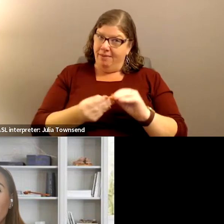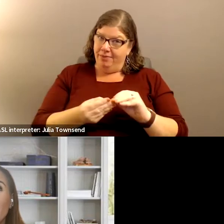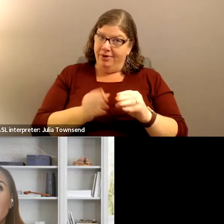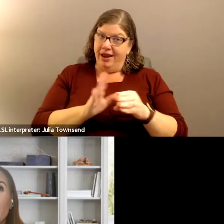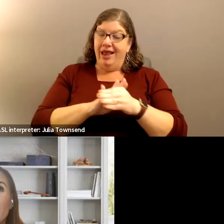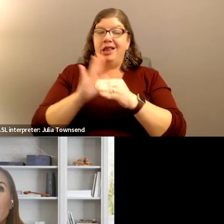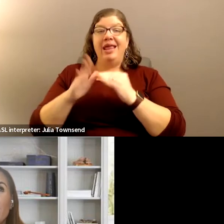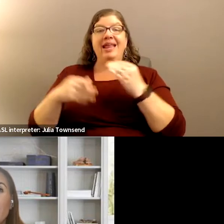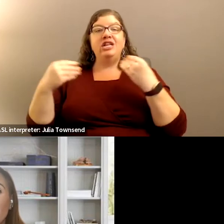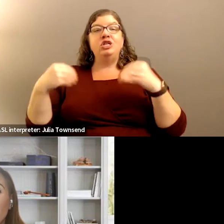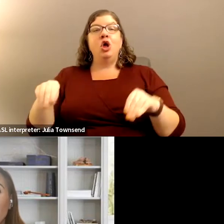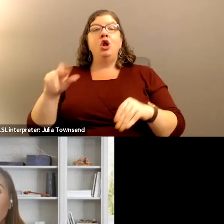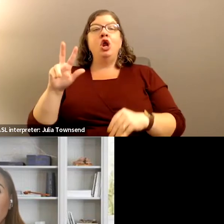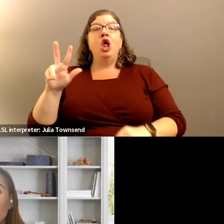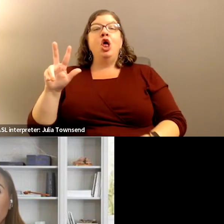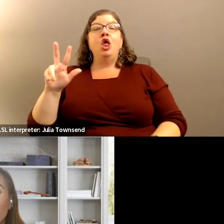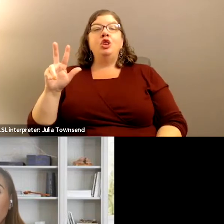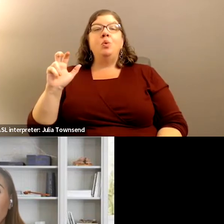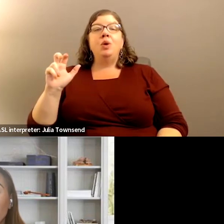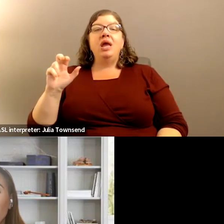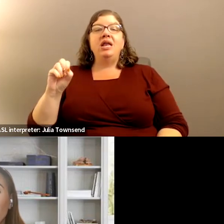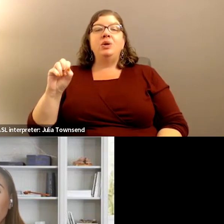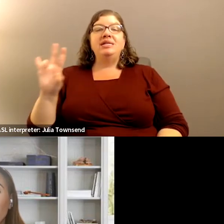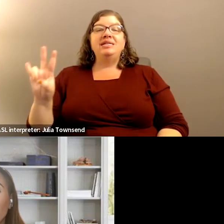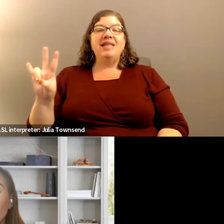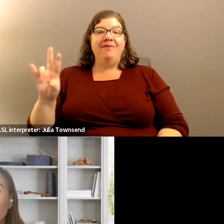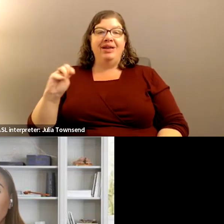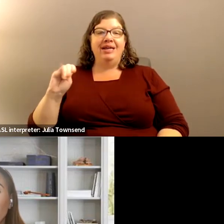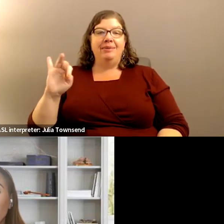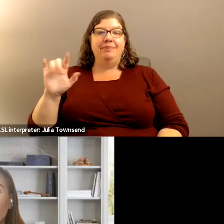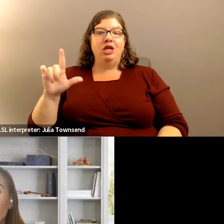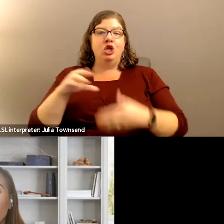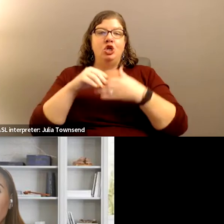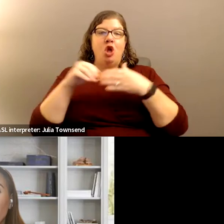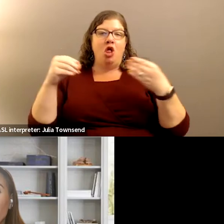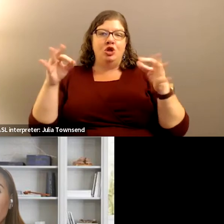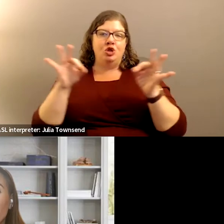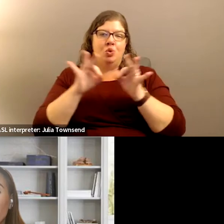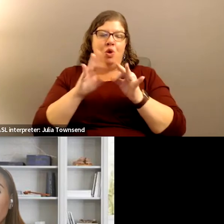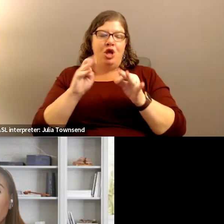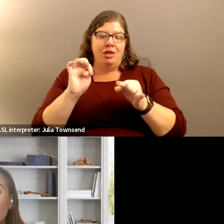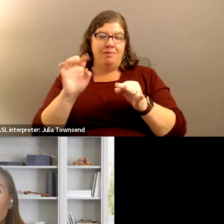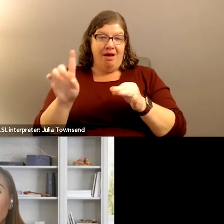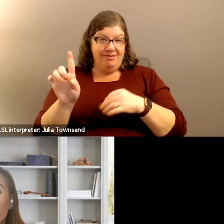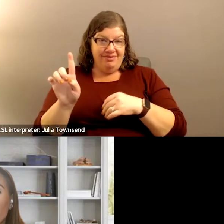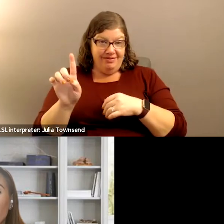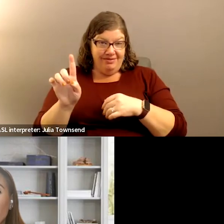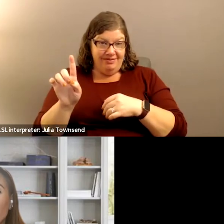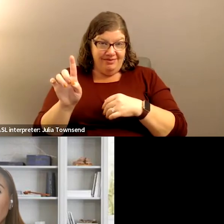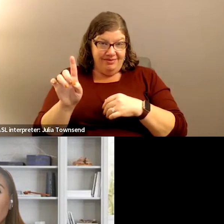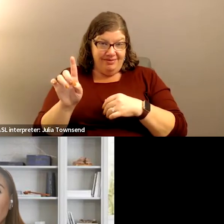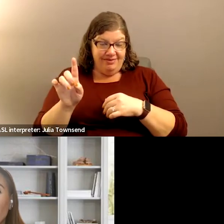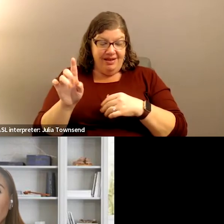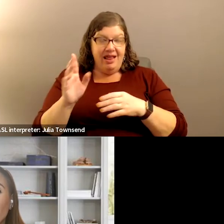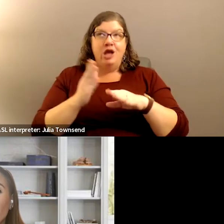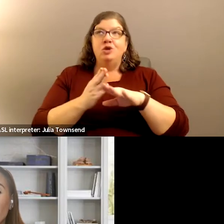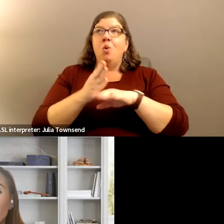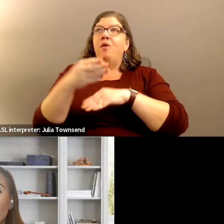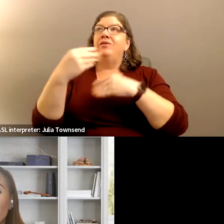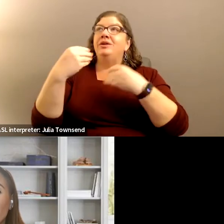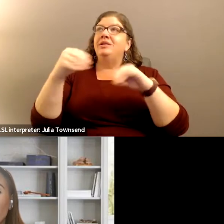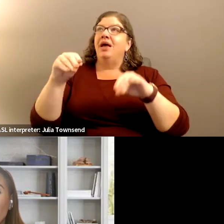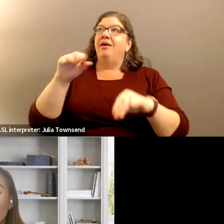in the end, we sold $307 million worth of bonds. That's an oversell of